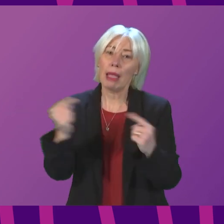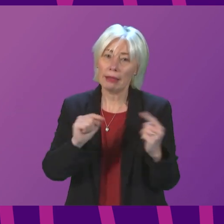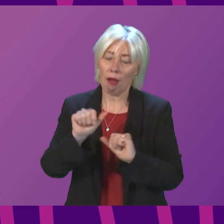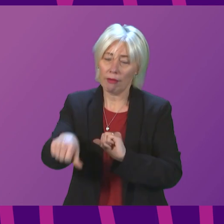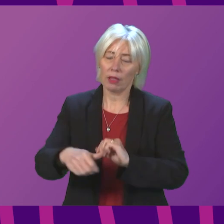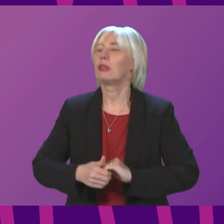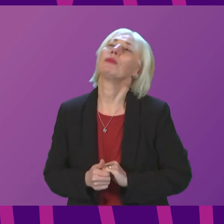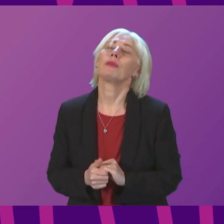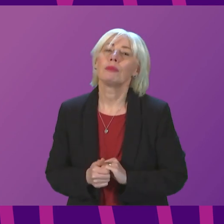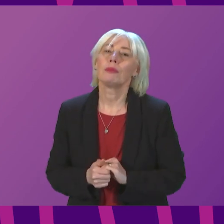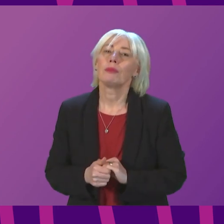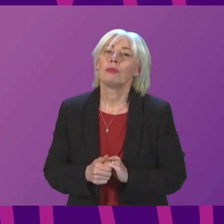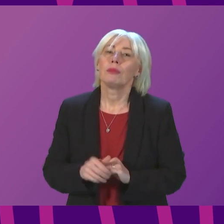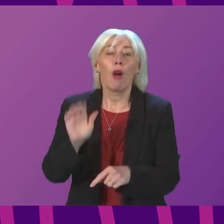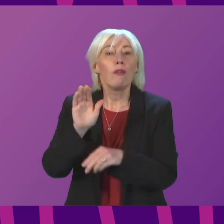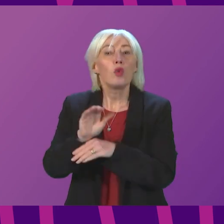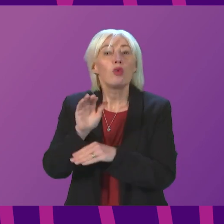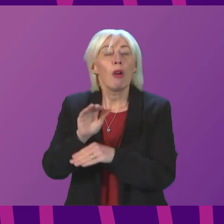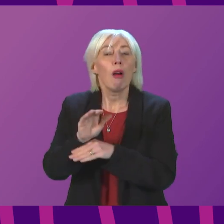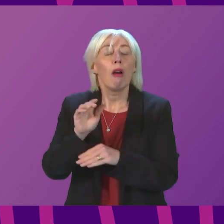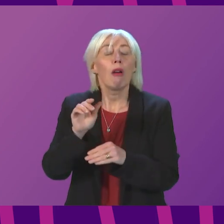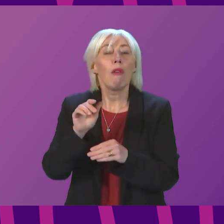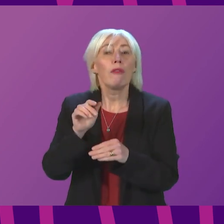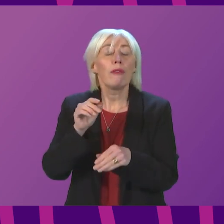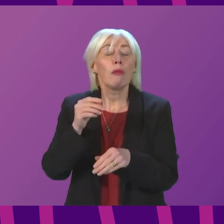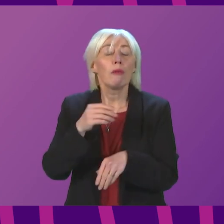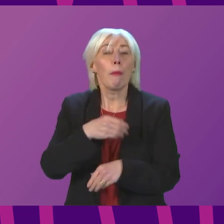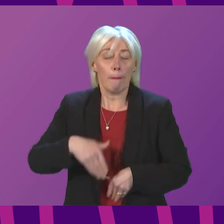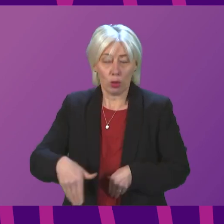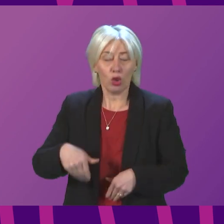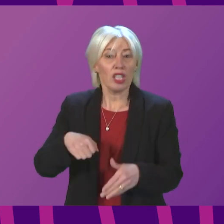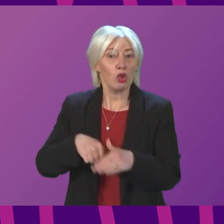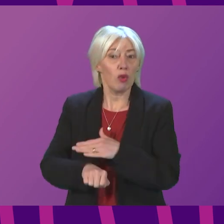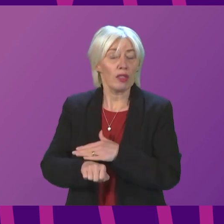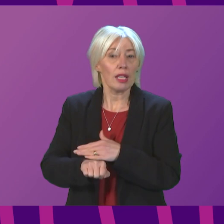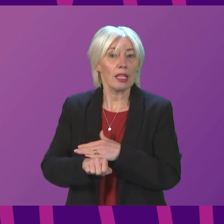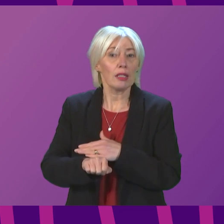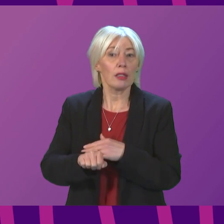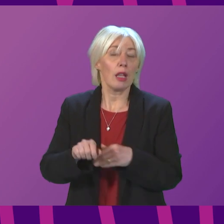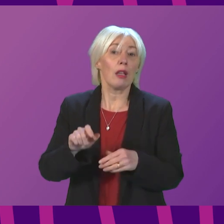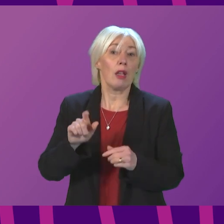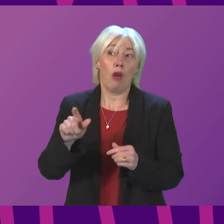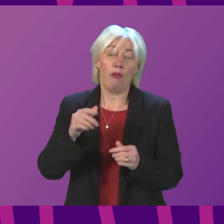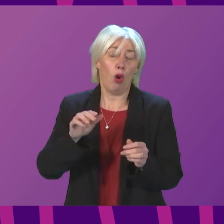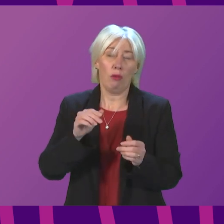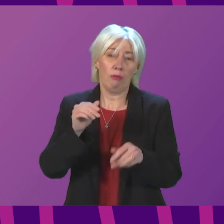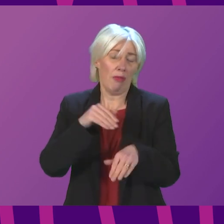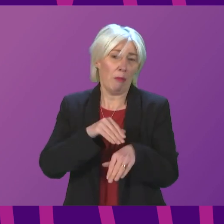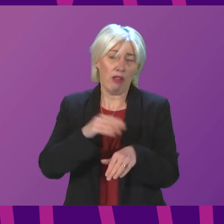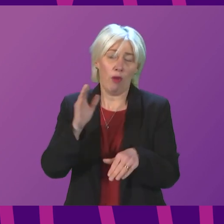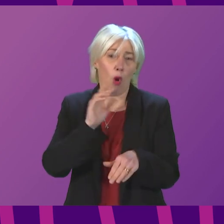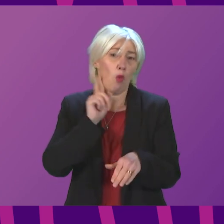future of maternity services at Dr Gray's Hospital has consequences for mothers all over the North East and the Highlands.